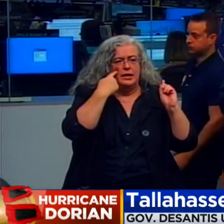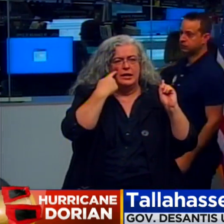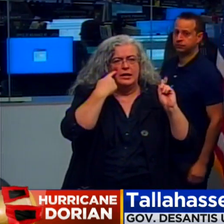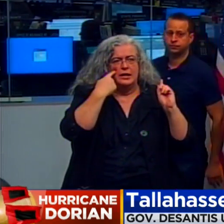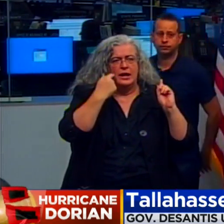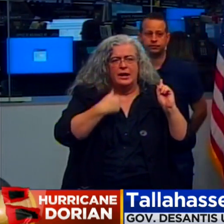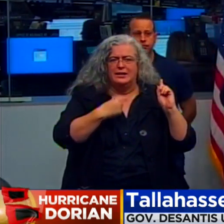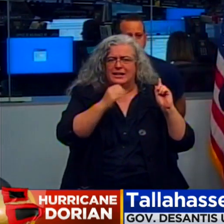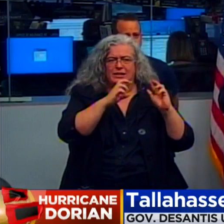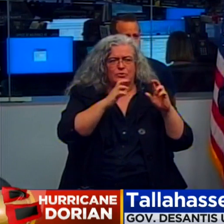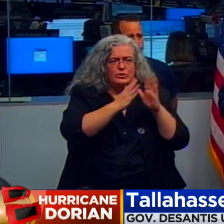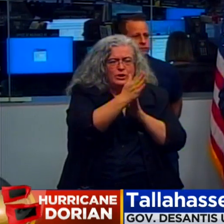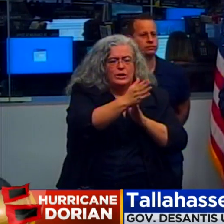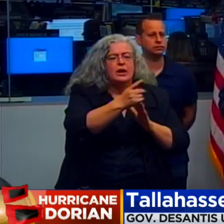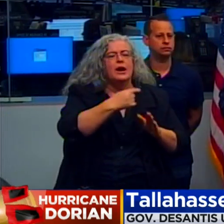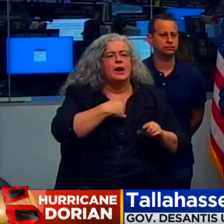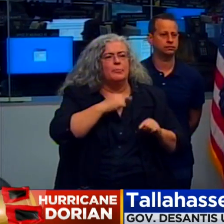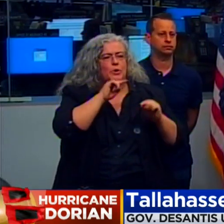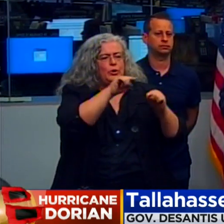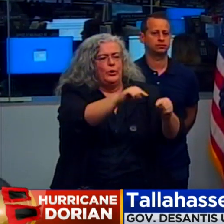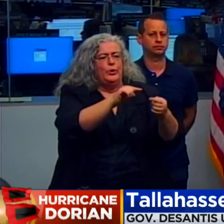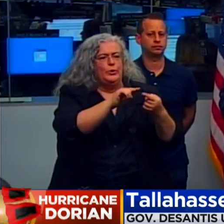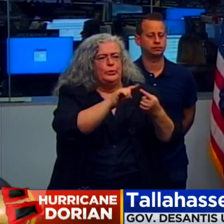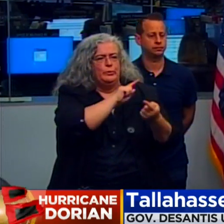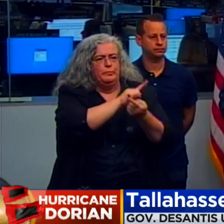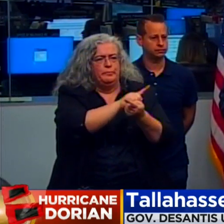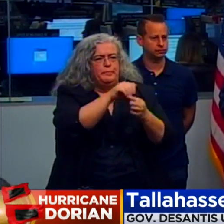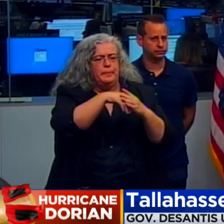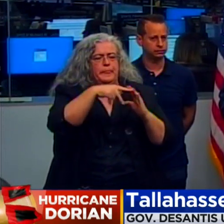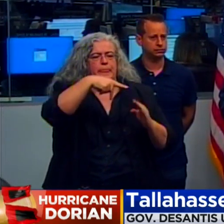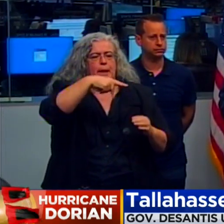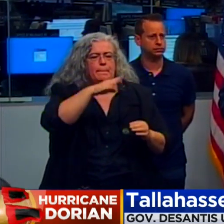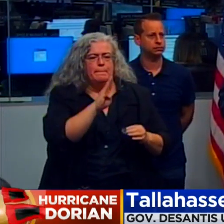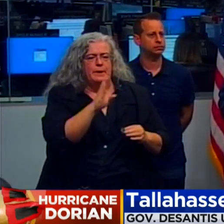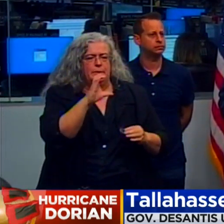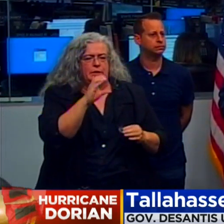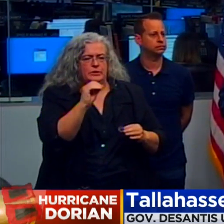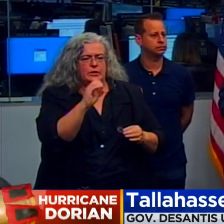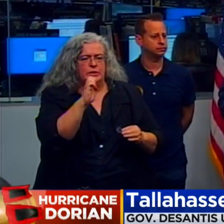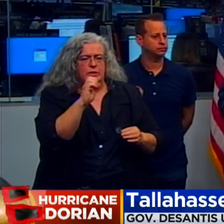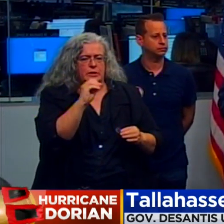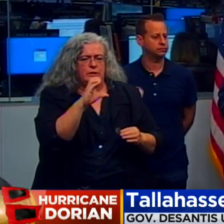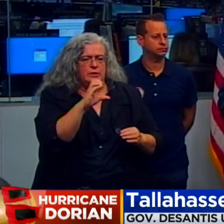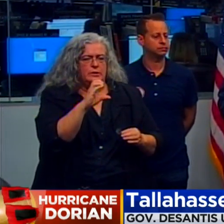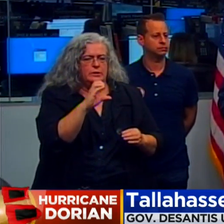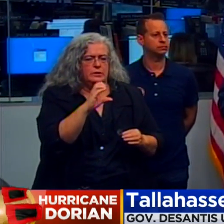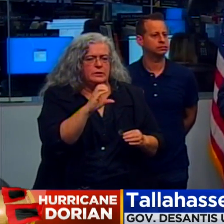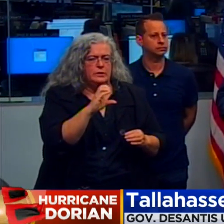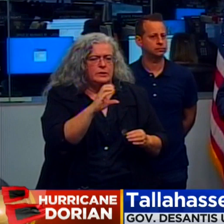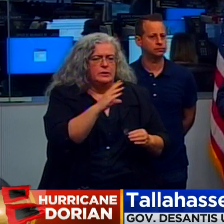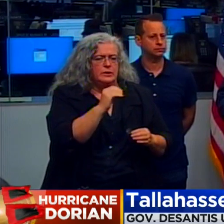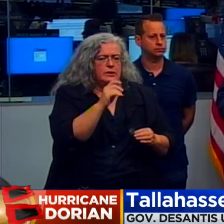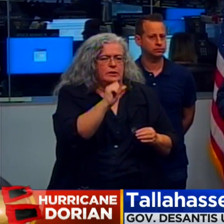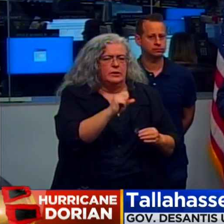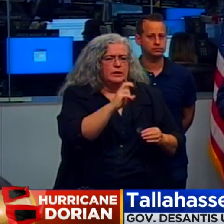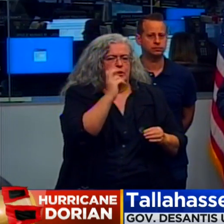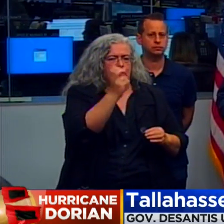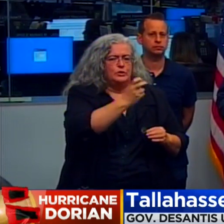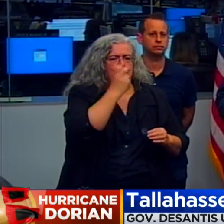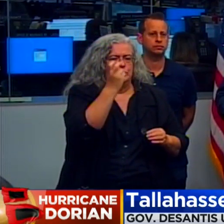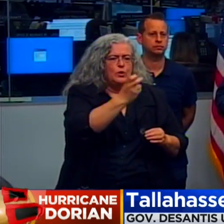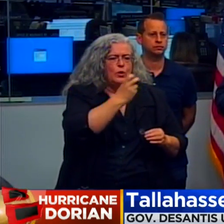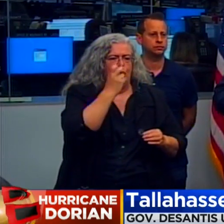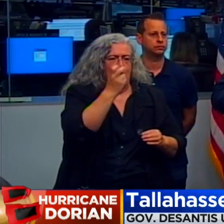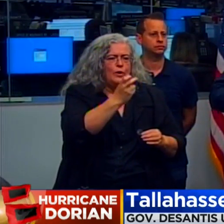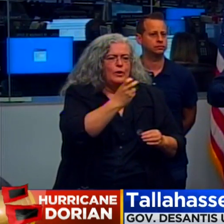I've got to get running. I'm going to go down and meet with the folks in Palm Beach County today. I'm also going to tour kind of